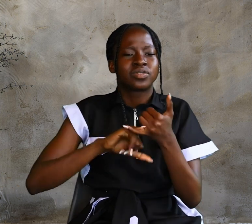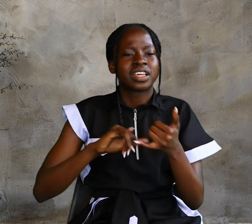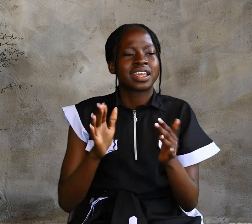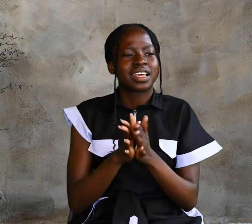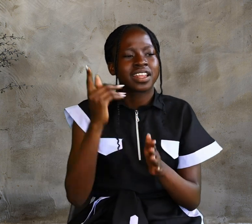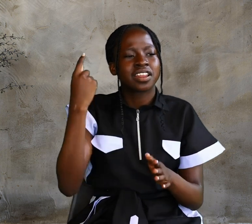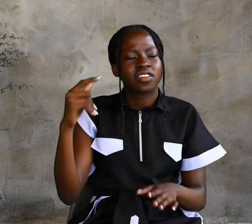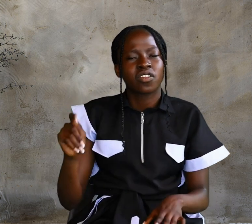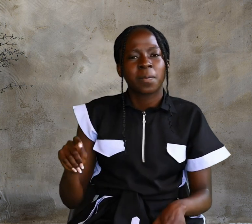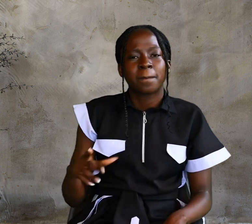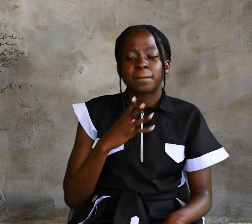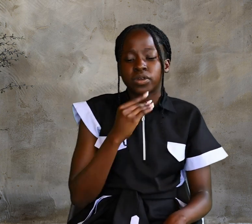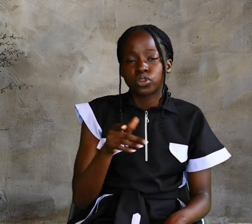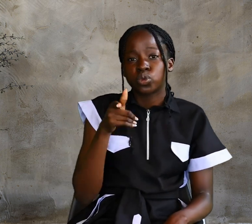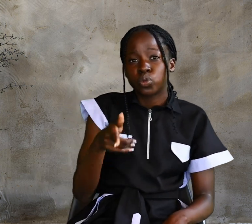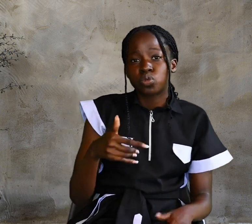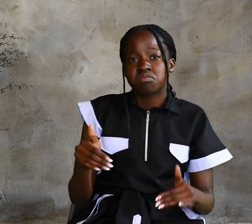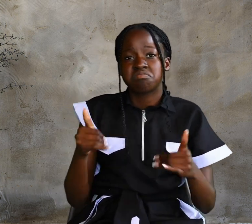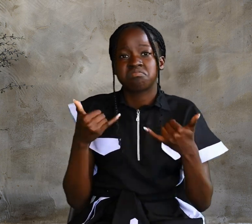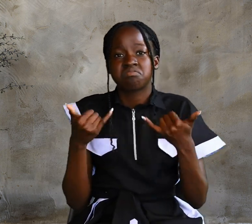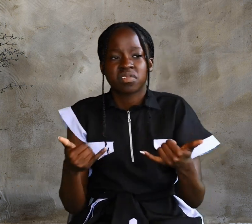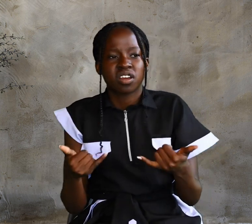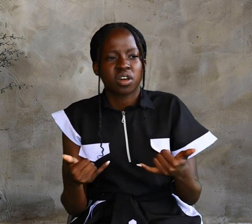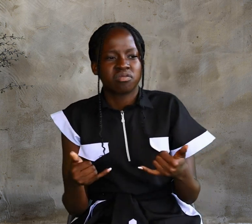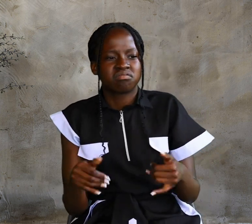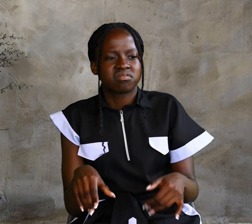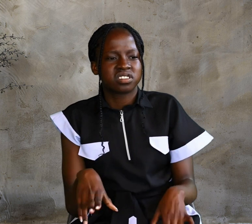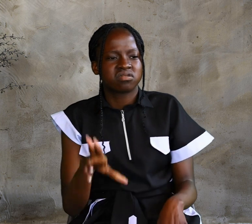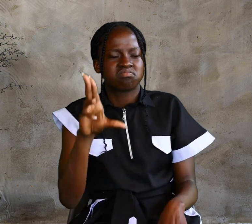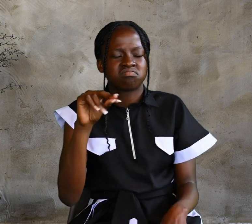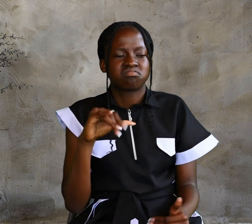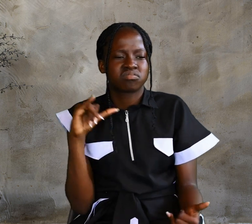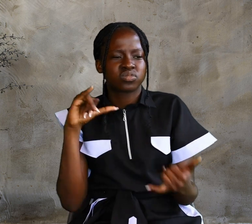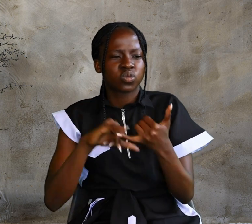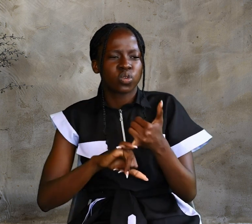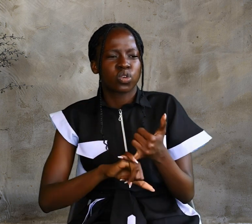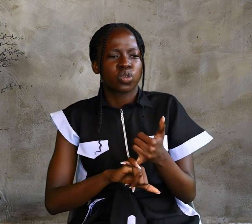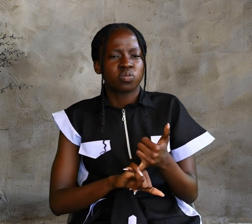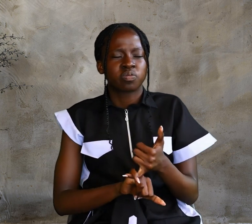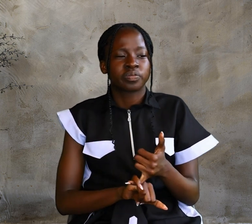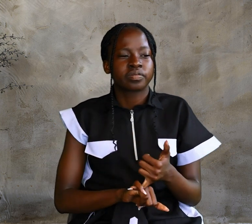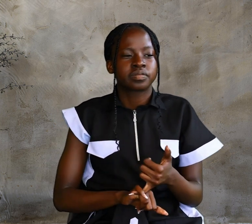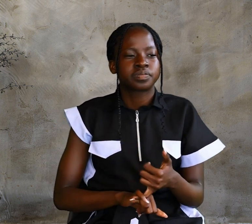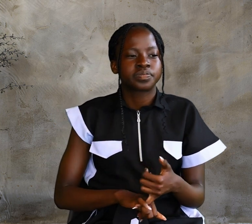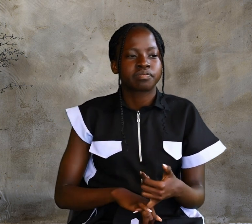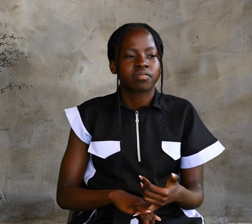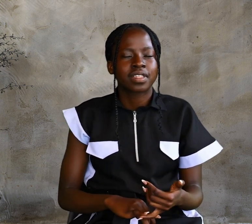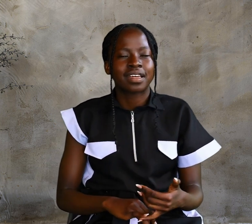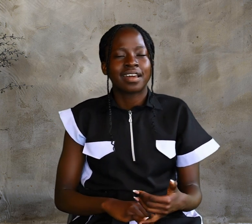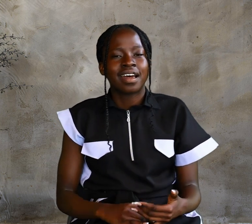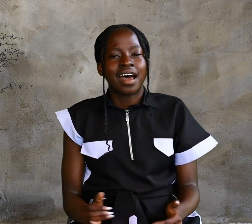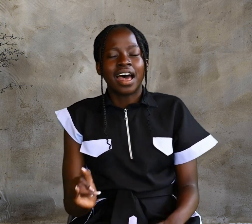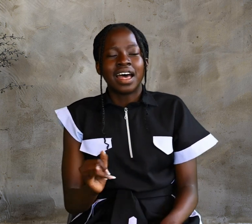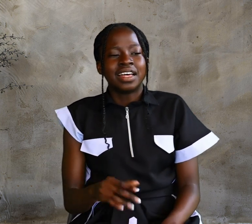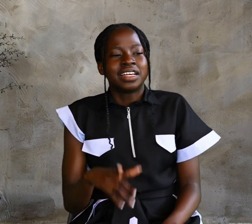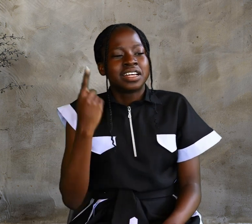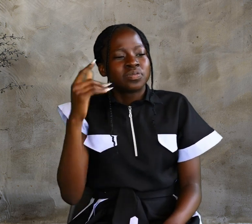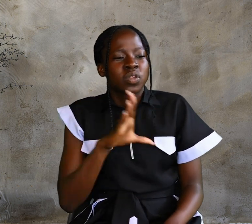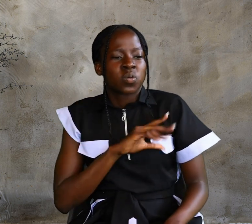your husband. What you have just said is quite true. Sir, the woman said,